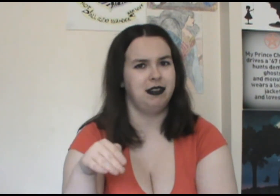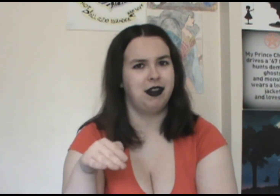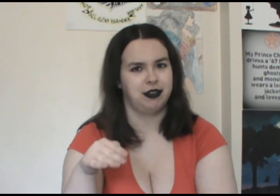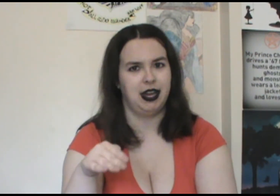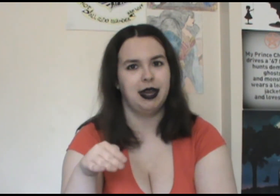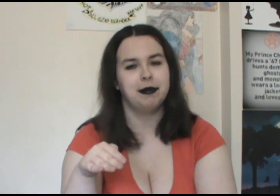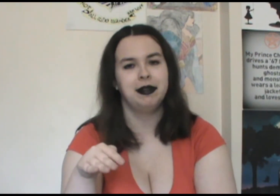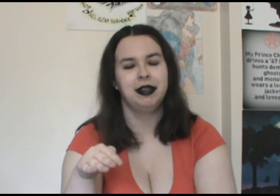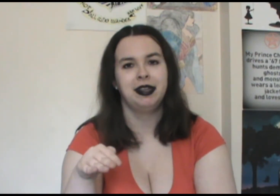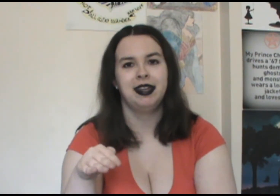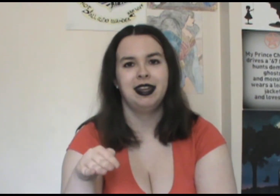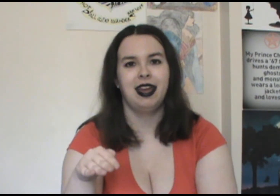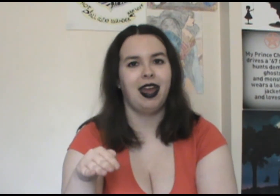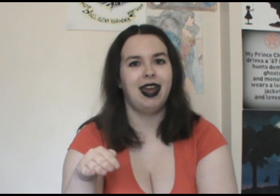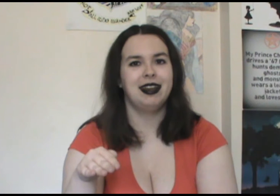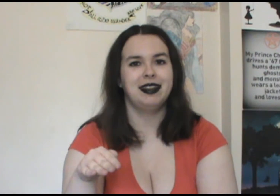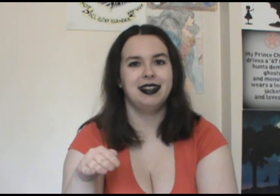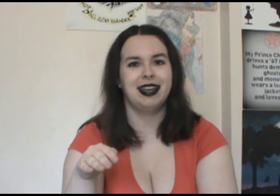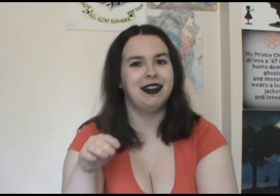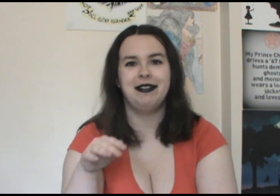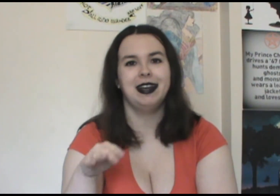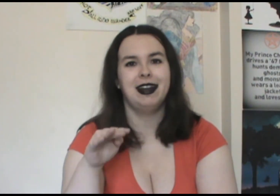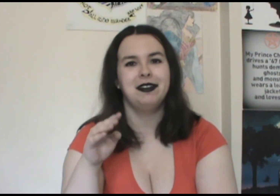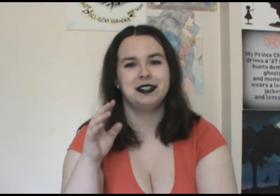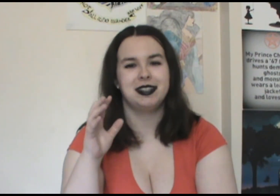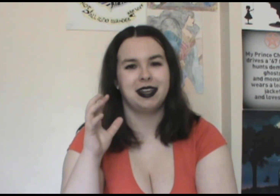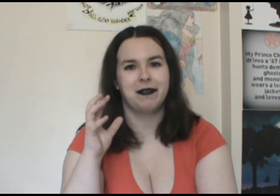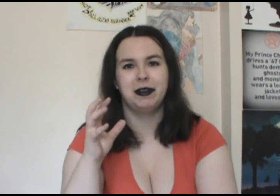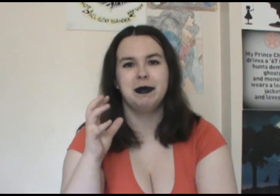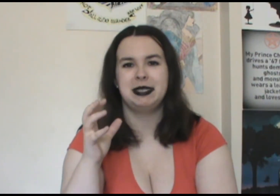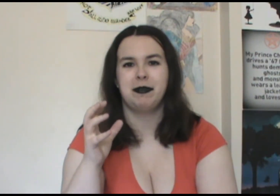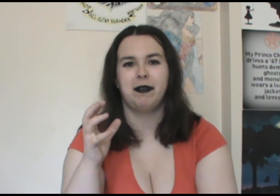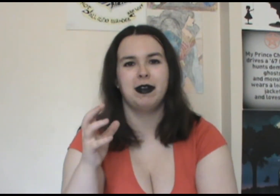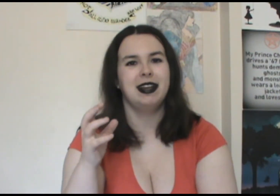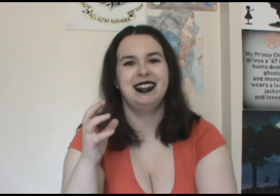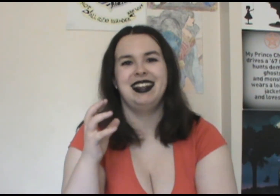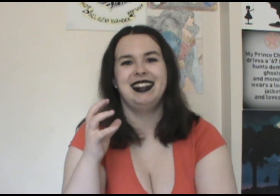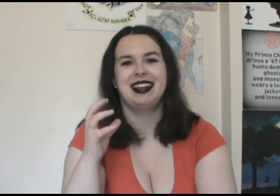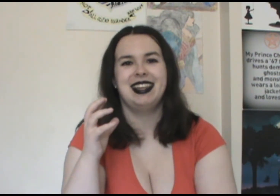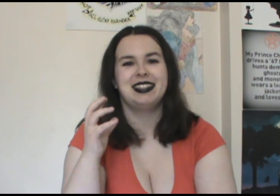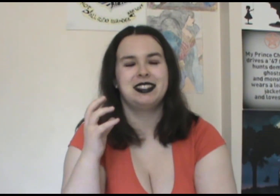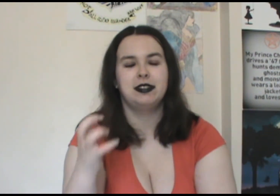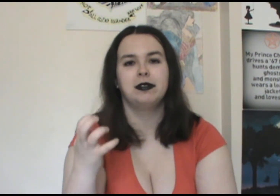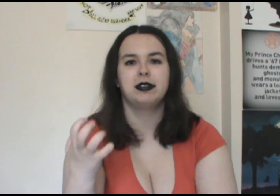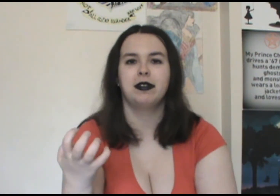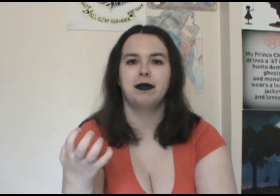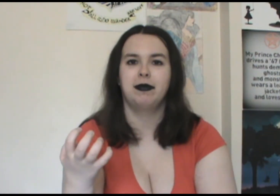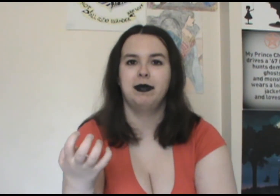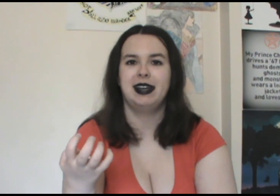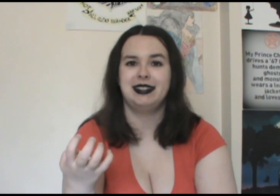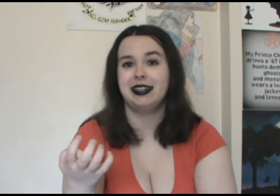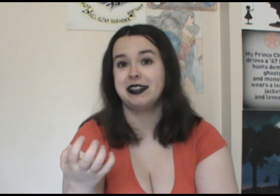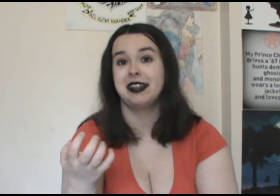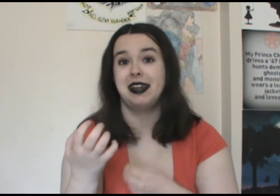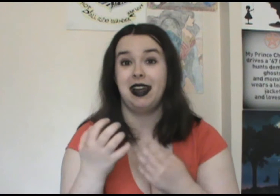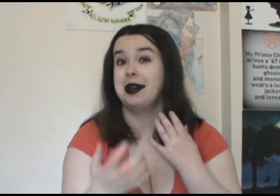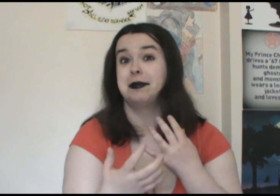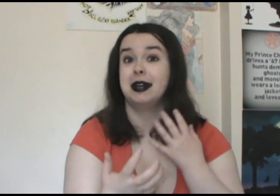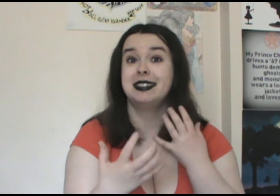long time. And like I figured out just like a few minutes before and then like that slow sort of realization that I was